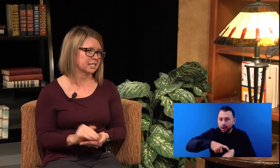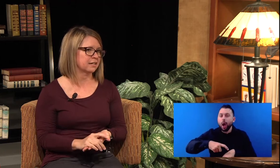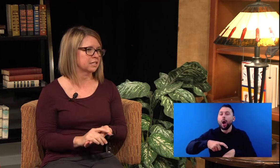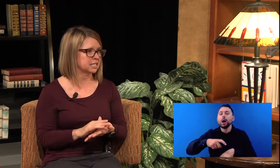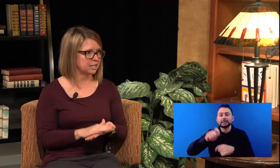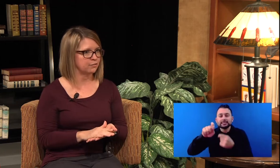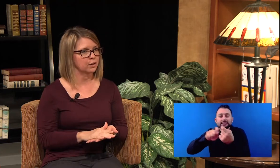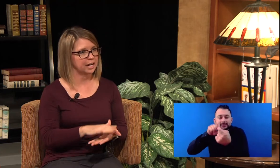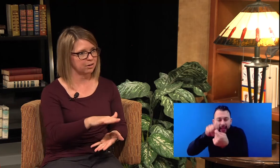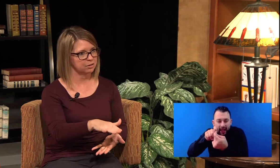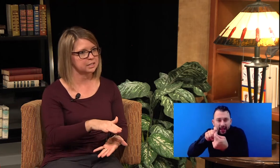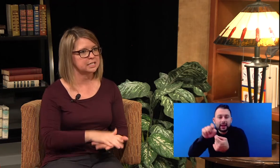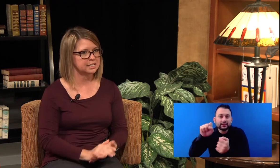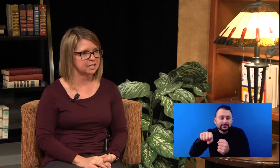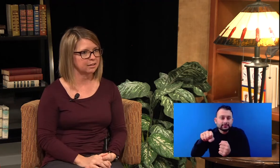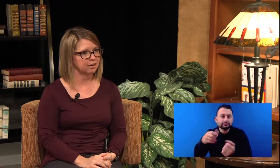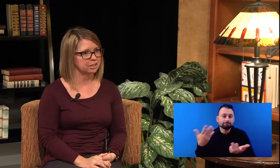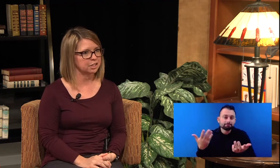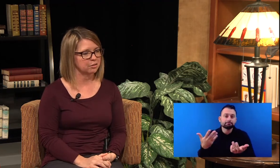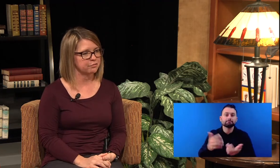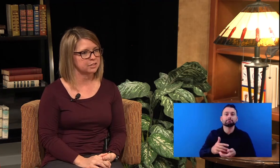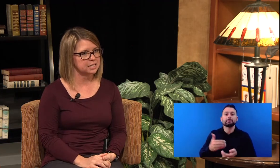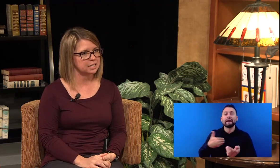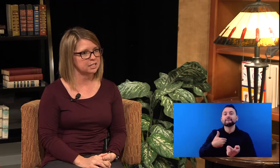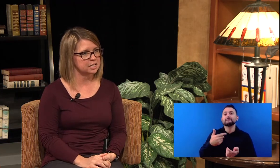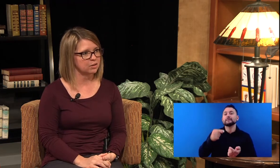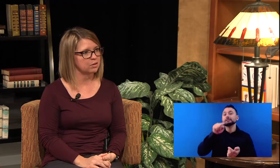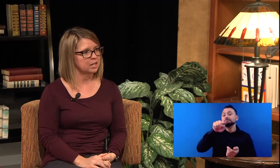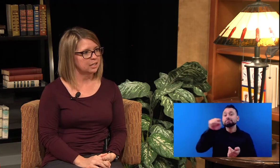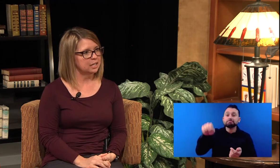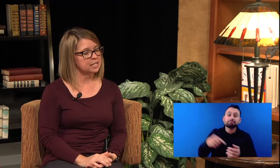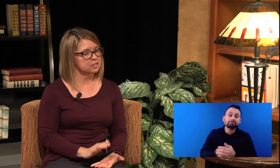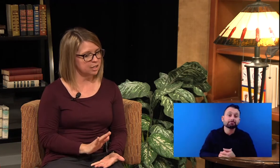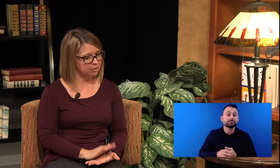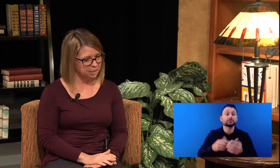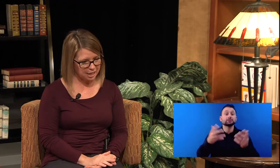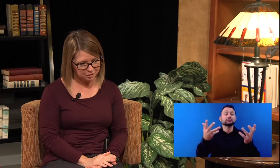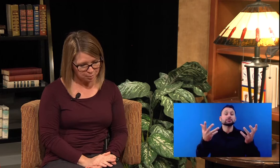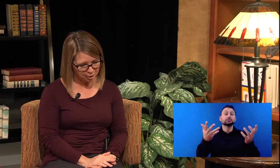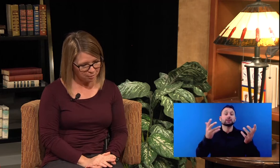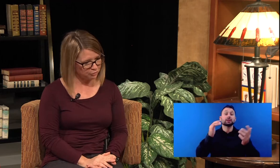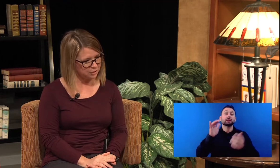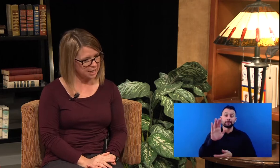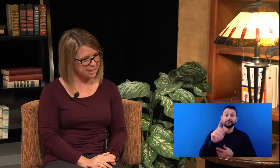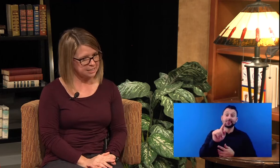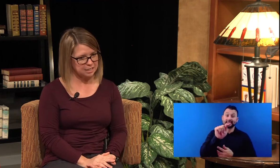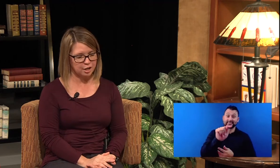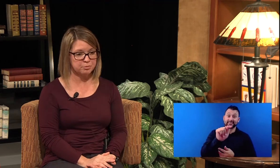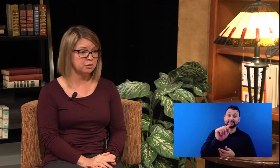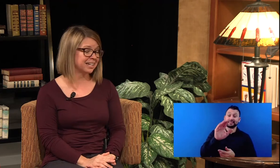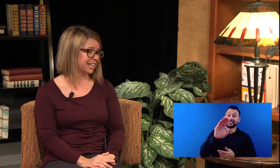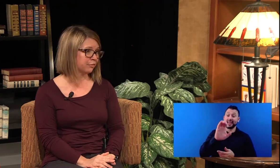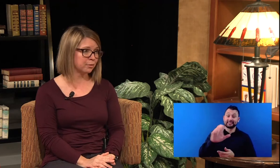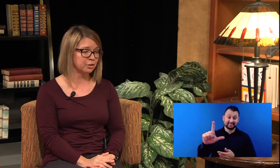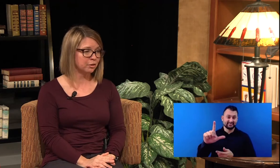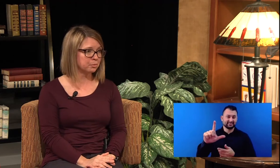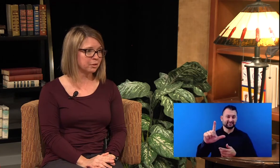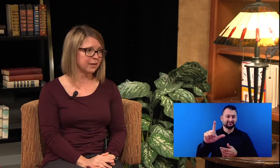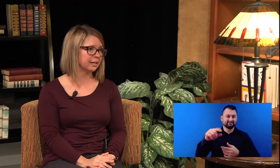of the CD4 count or the T cell count that you're referencing. So yeah, so you can go to the health department for tests. Um, you can get it from your own provider.